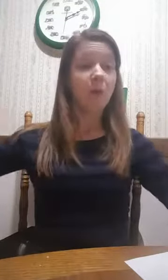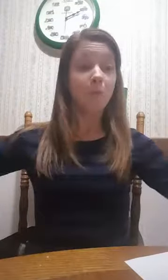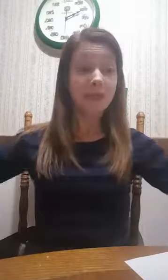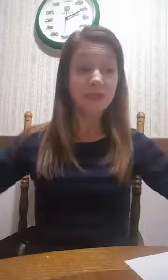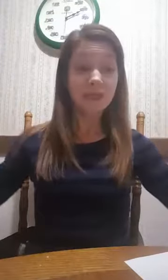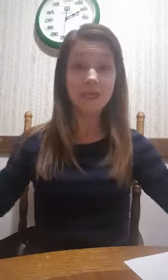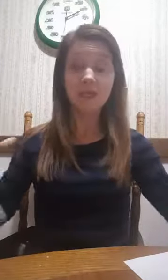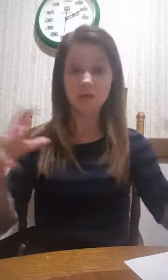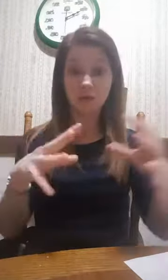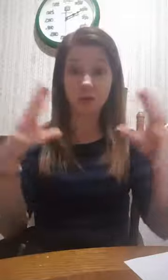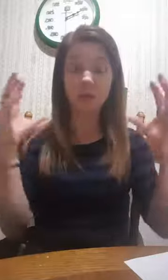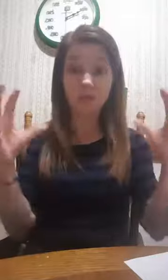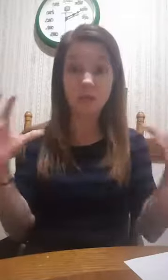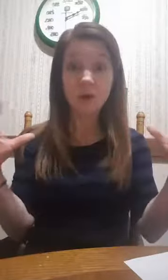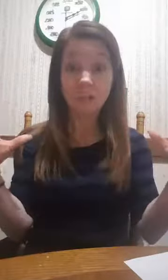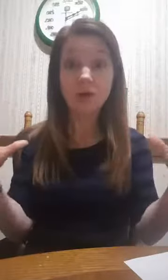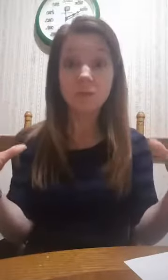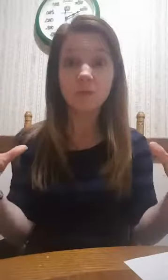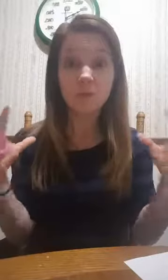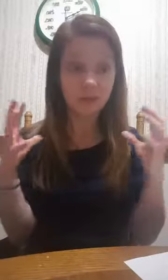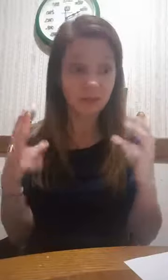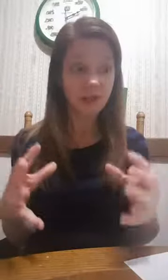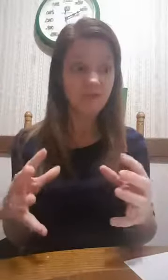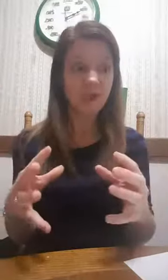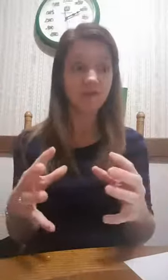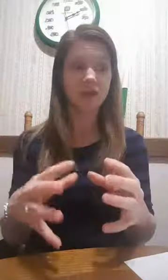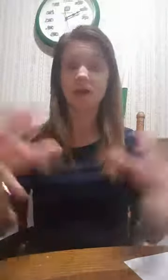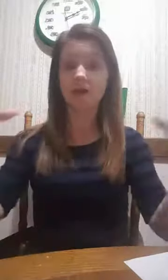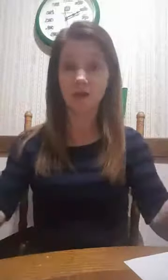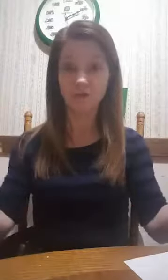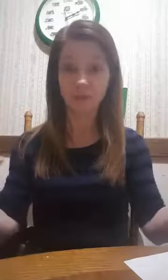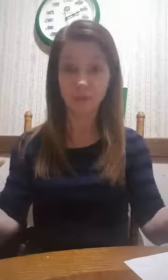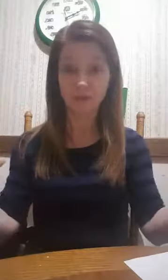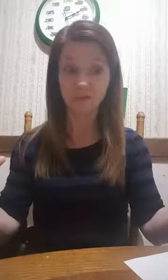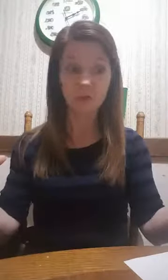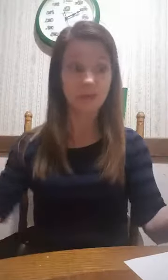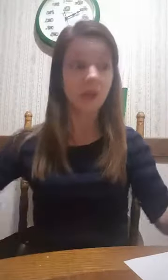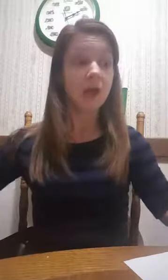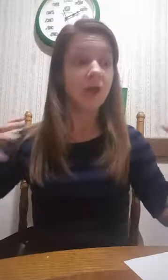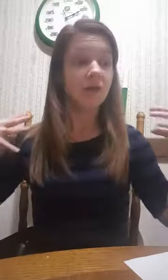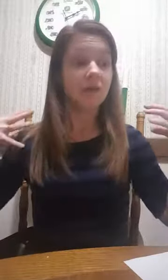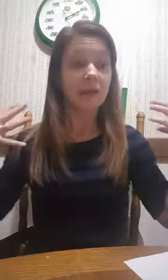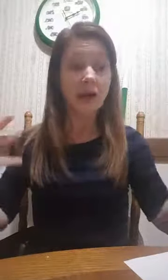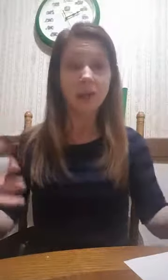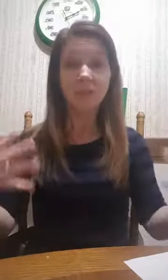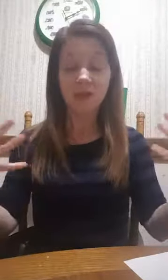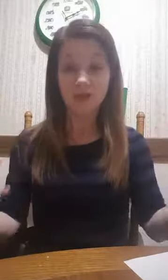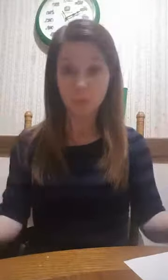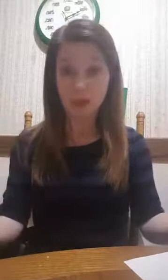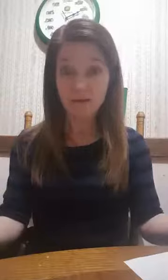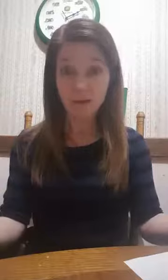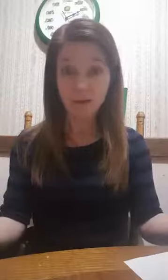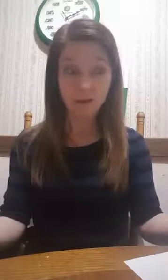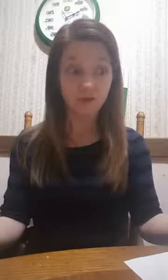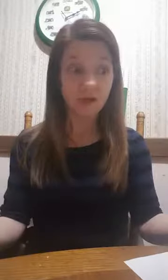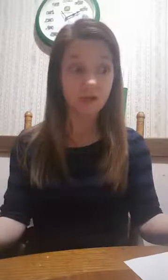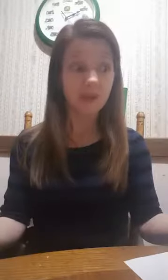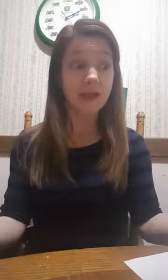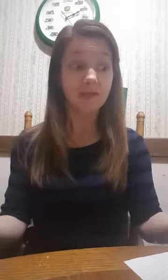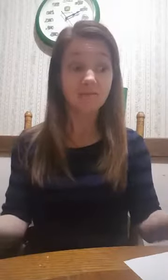we need our bedrooms to be a safe haven and a comfortable place for sleeping, not a place where we have all these electronics. And in